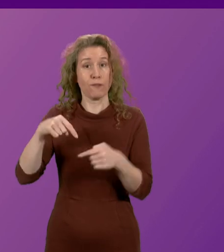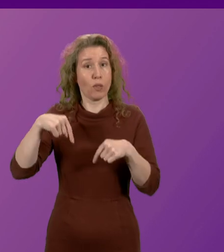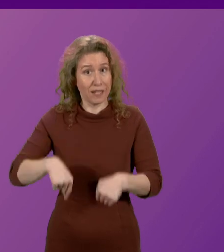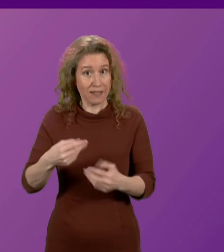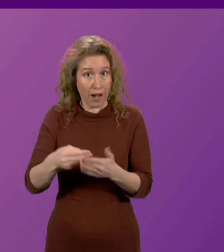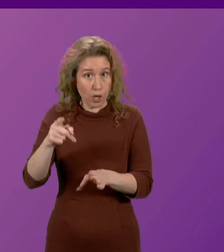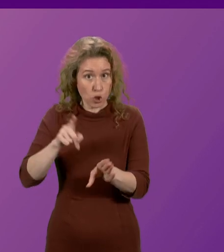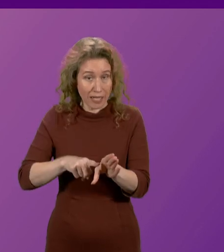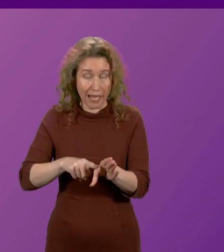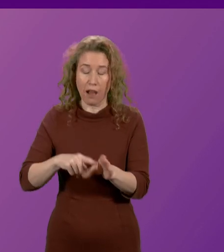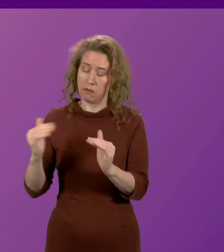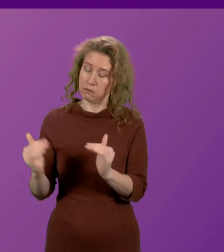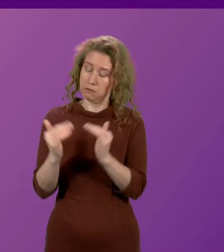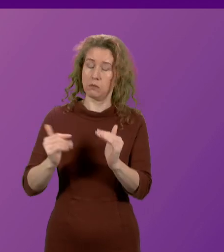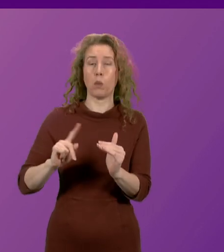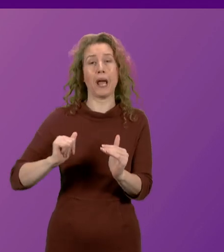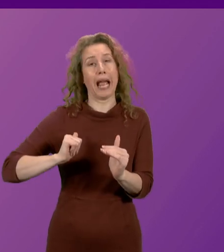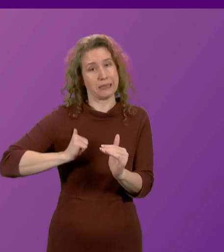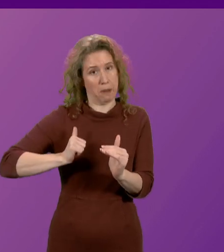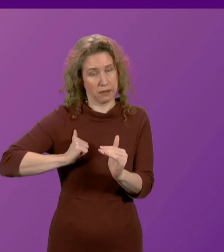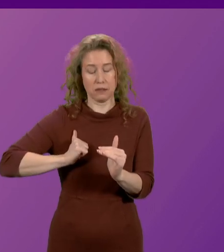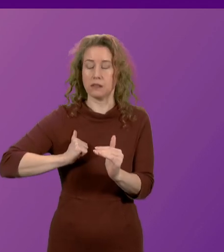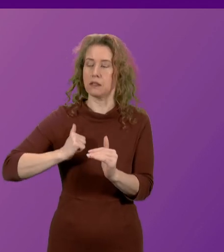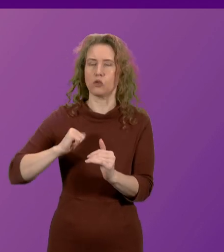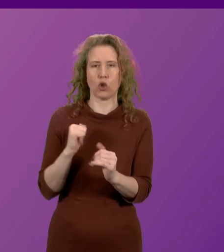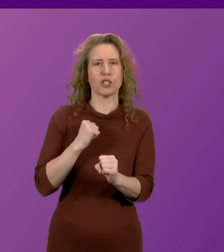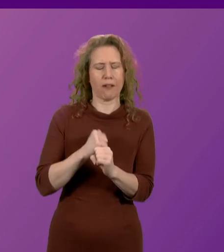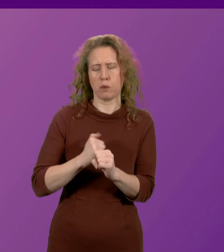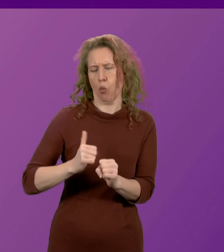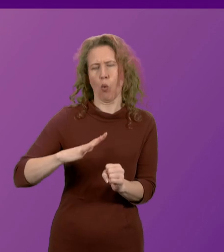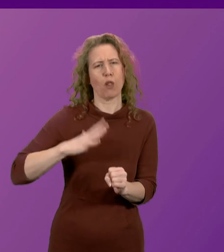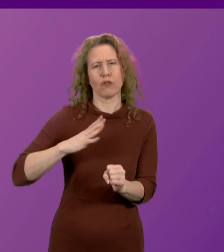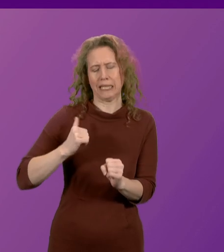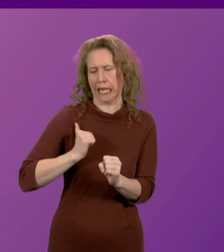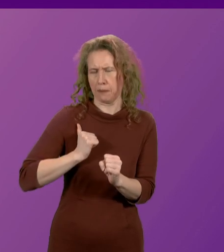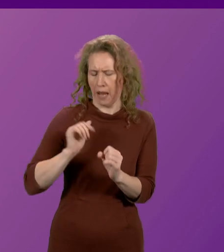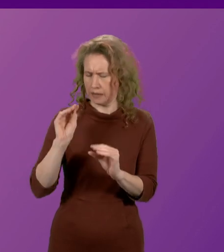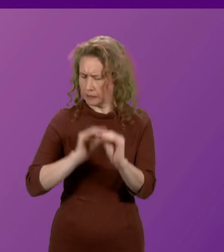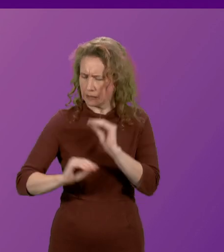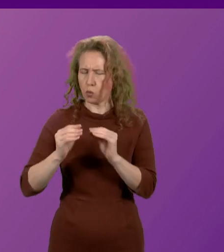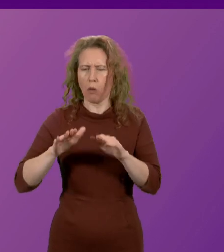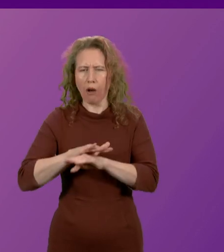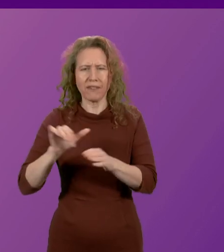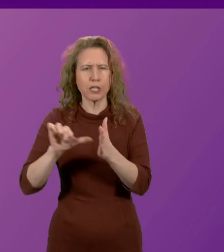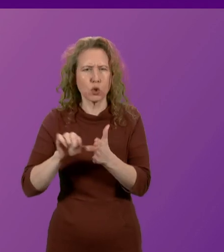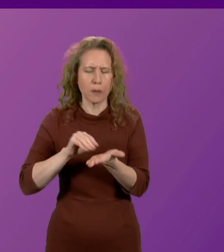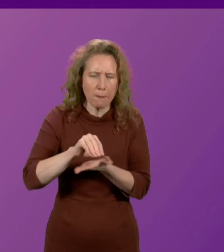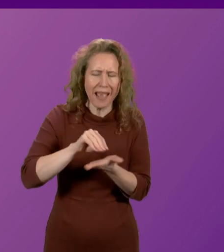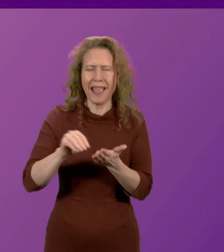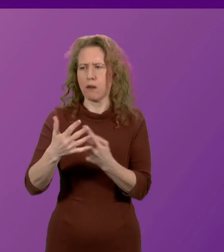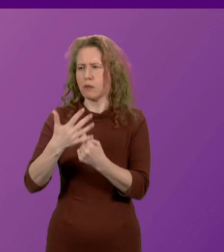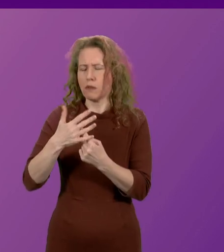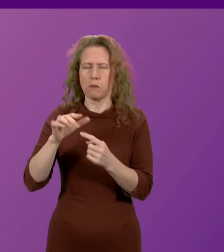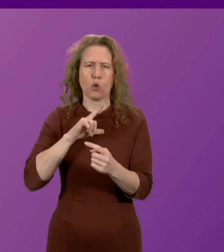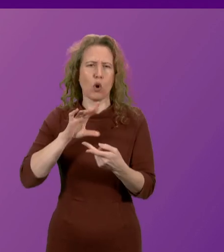year largely accords with the expectations that the Scottish Government had to deal with the issues of pay and the pressures of inflation